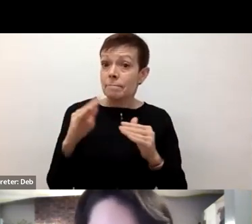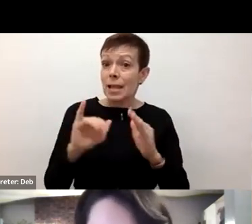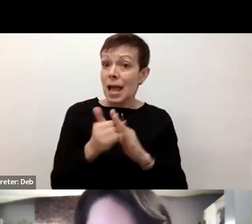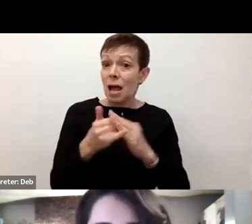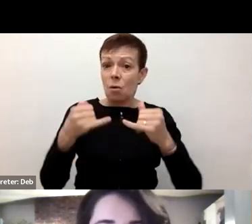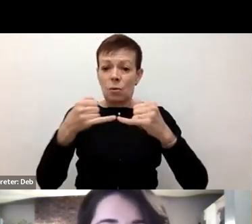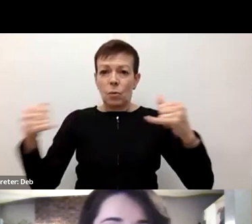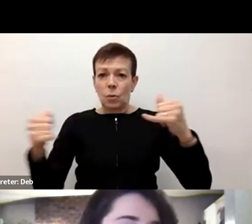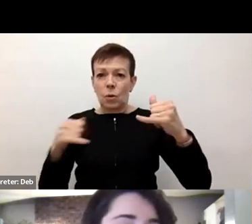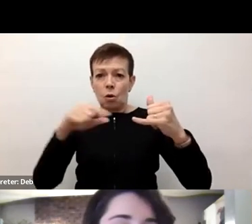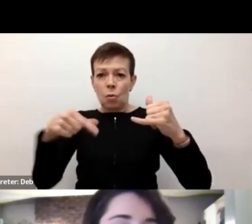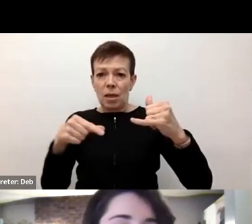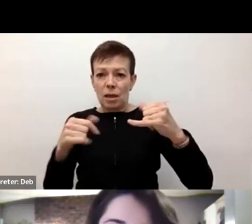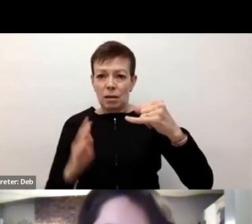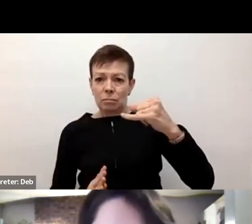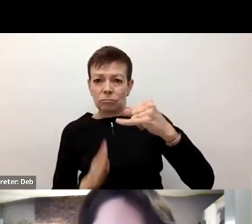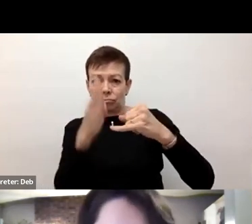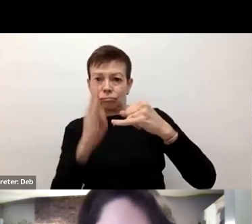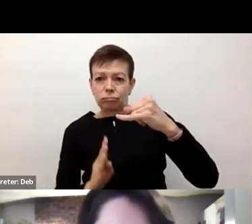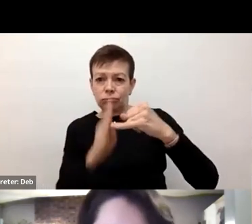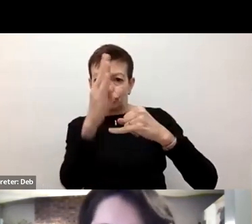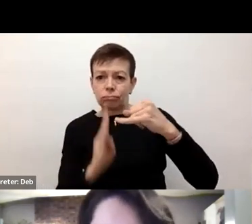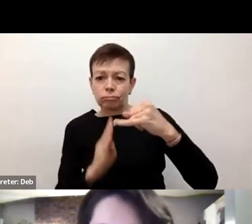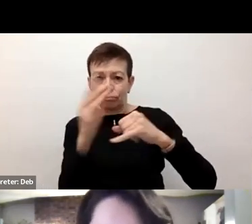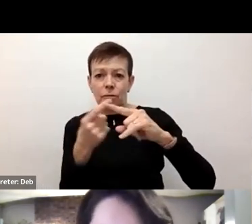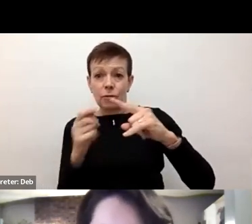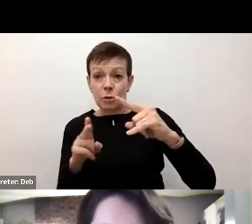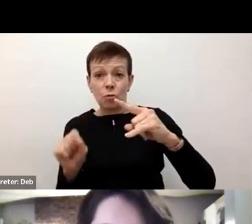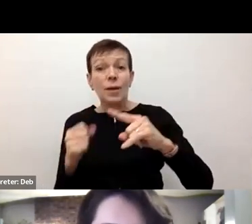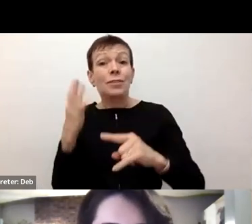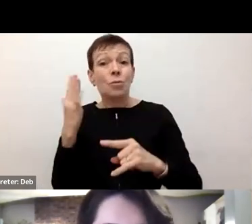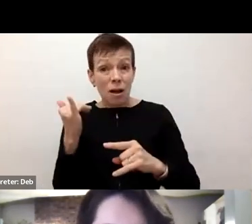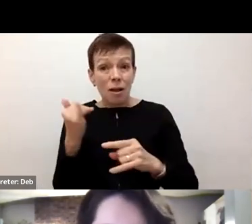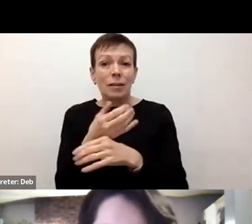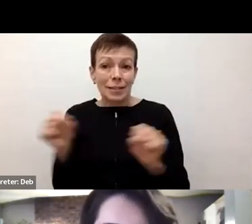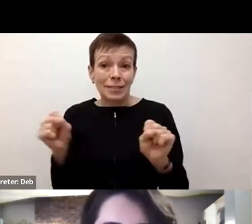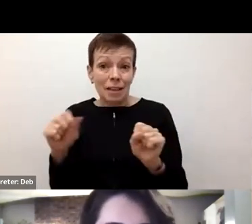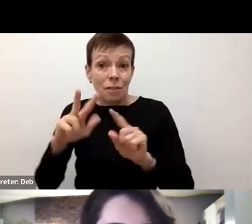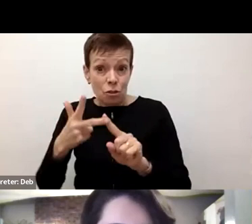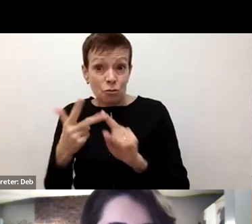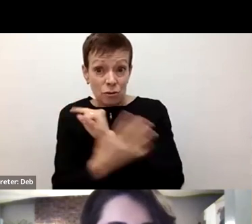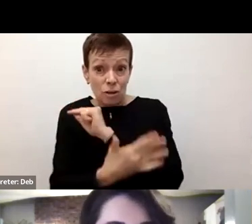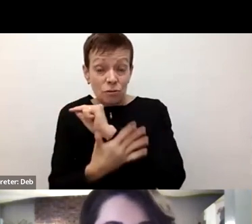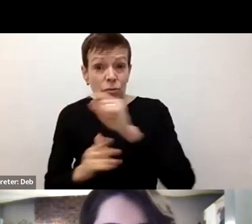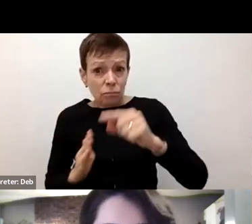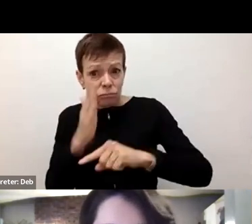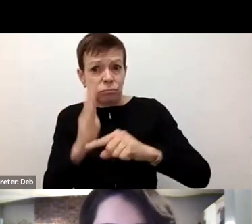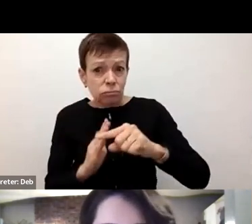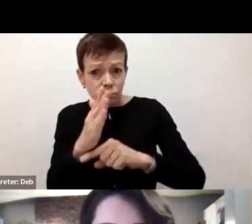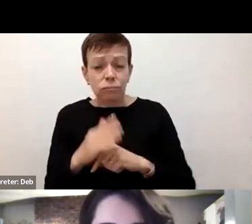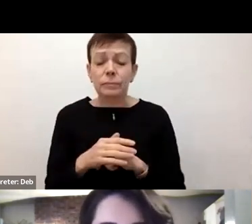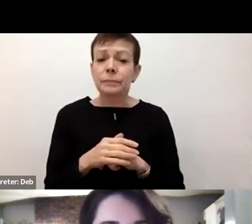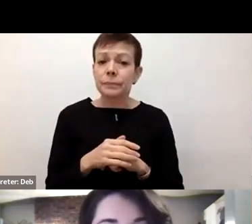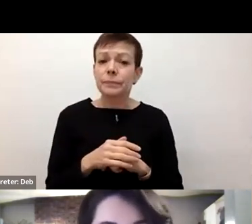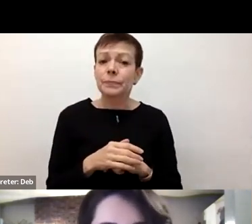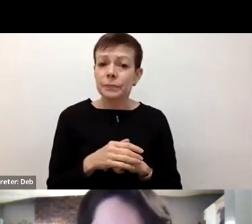Country Agreement. But that's not the only reason that that people may be detained. As I mentioned earlier, CBSA officers